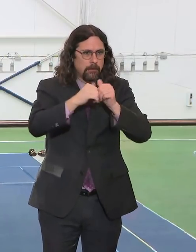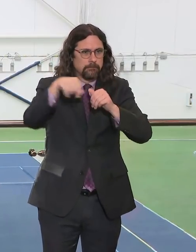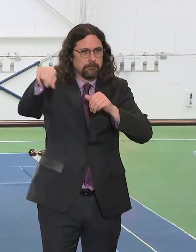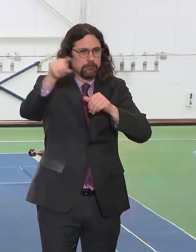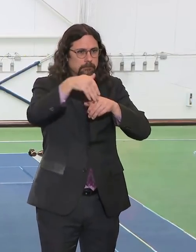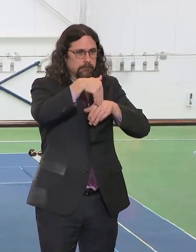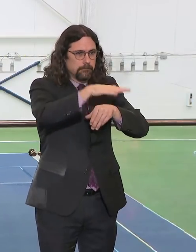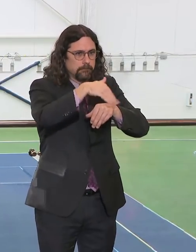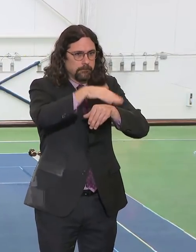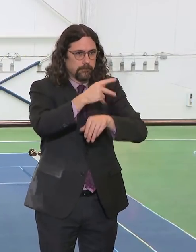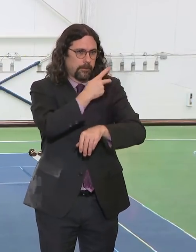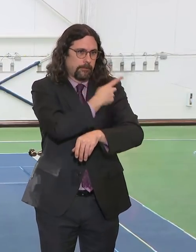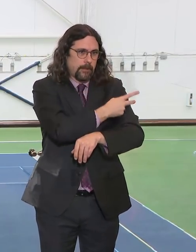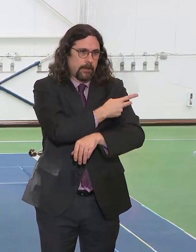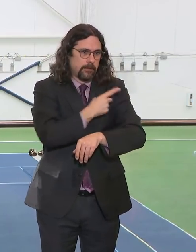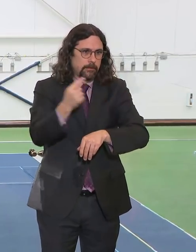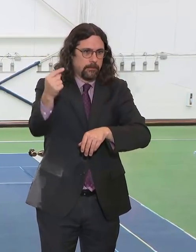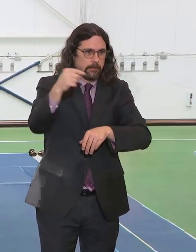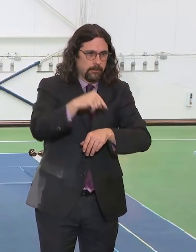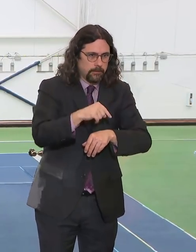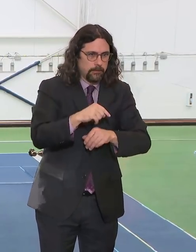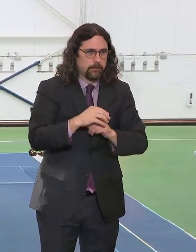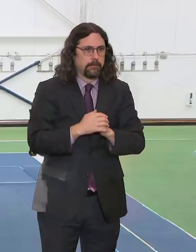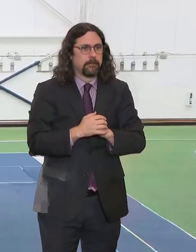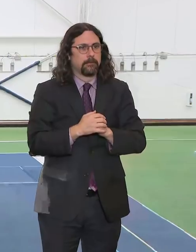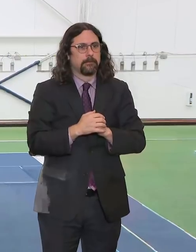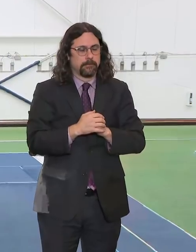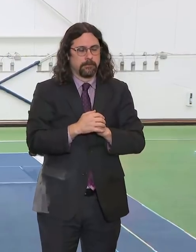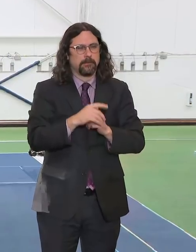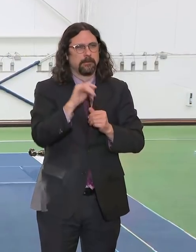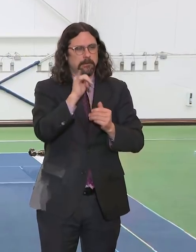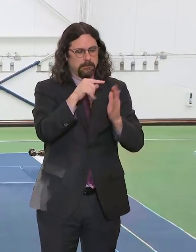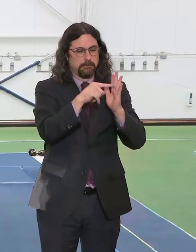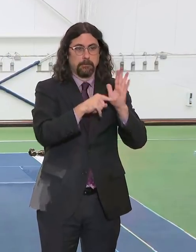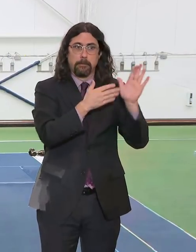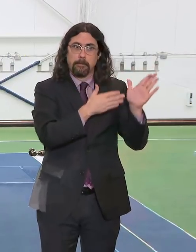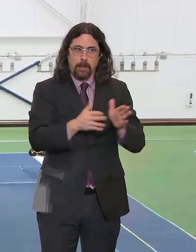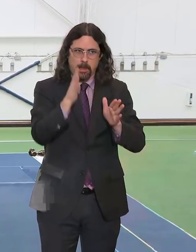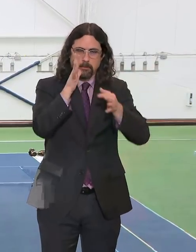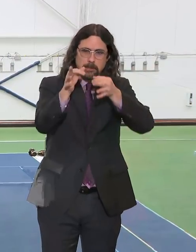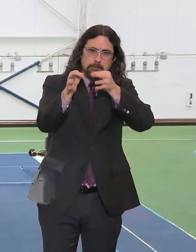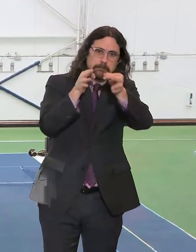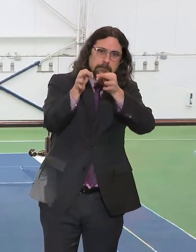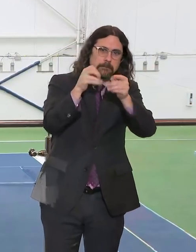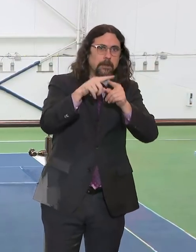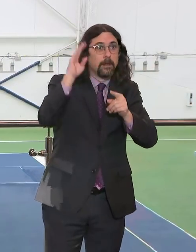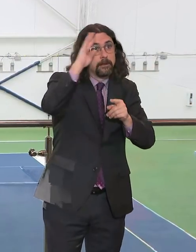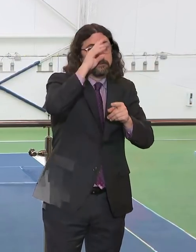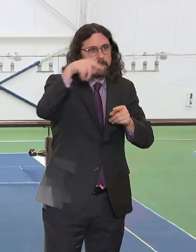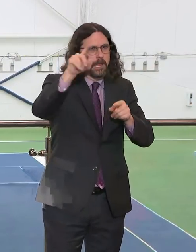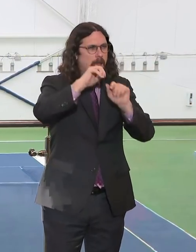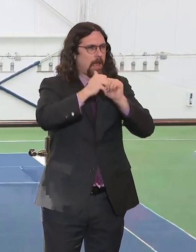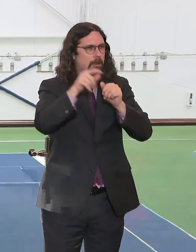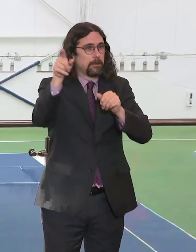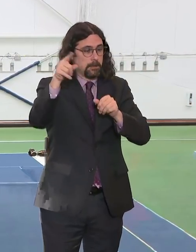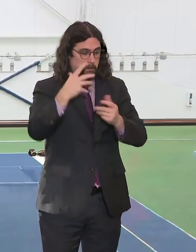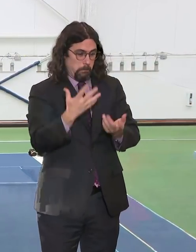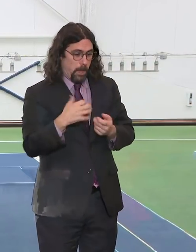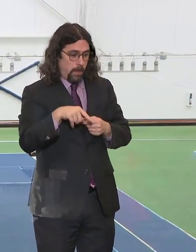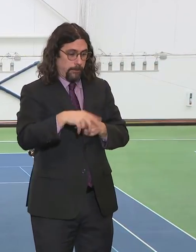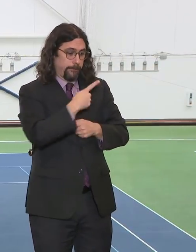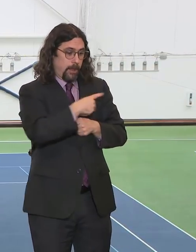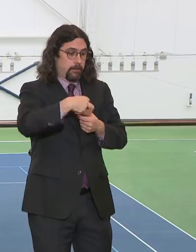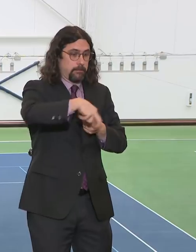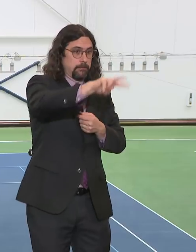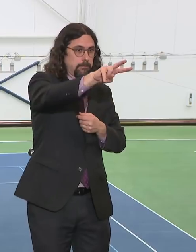will match the acuity of the patient with the acuity of the bed as these beds continue to stand up. Right now, the only places that are open are the Javits Center and the